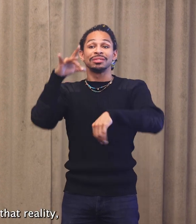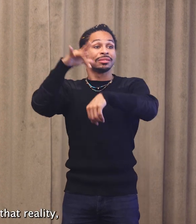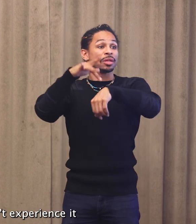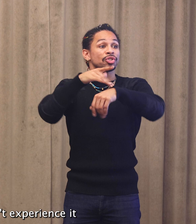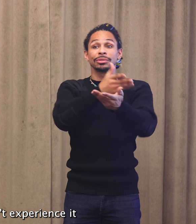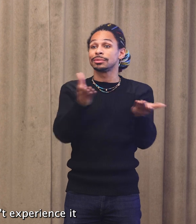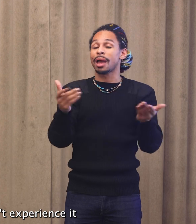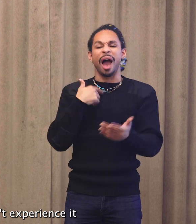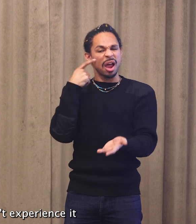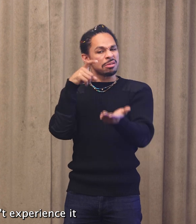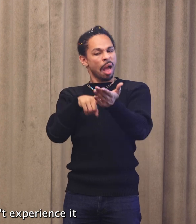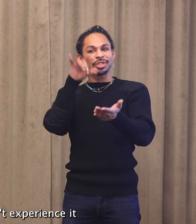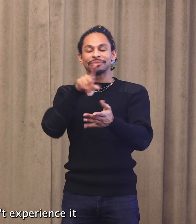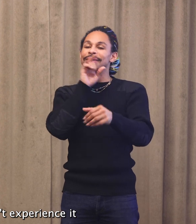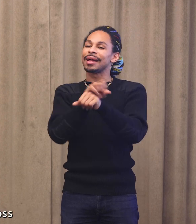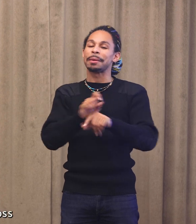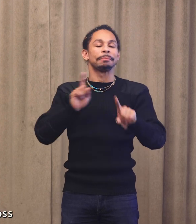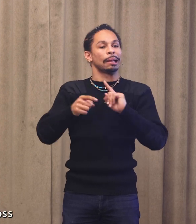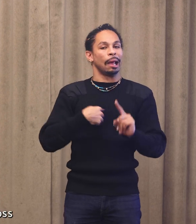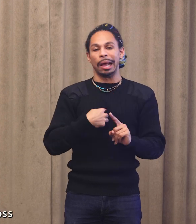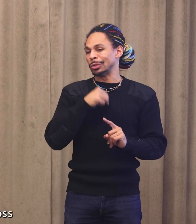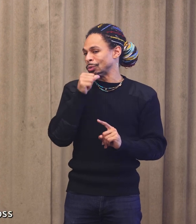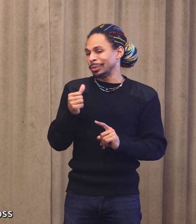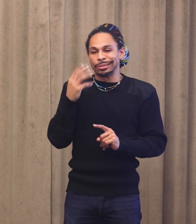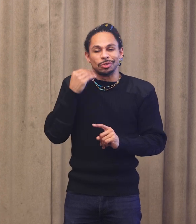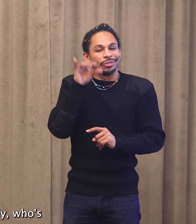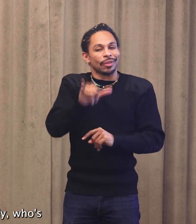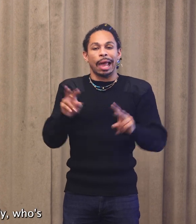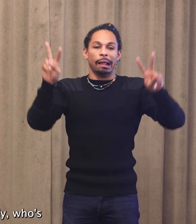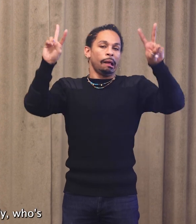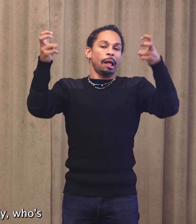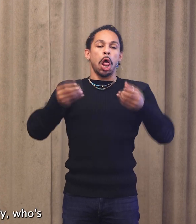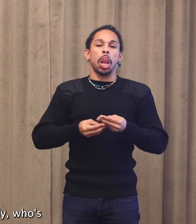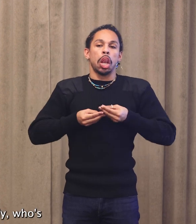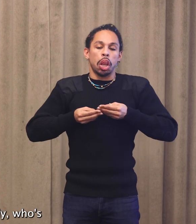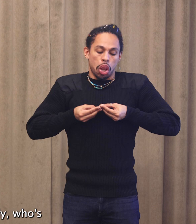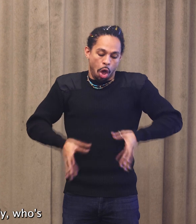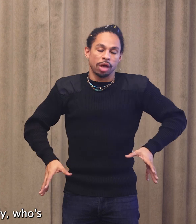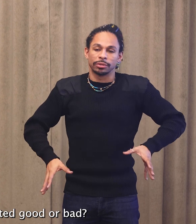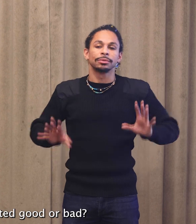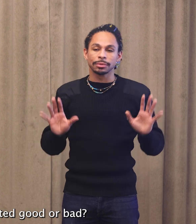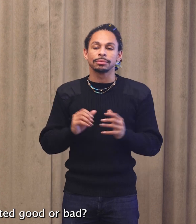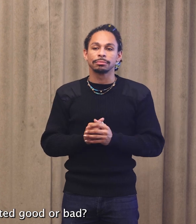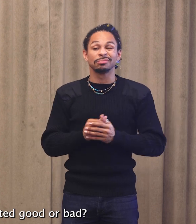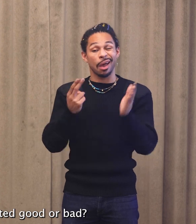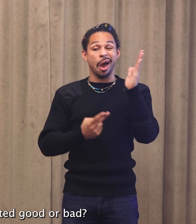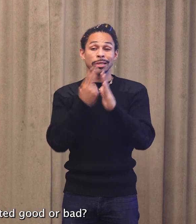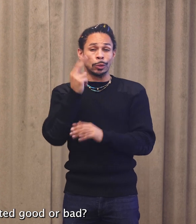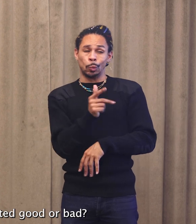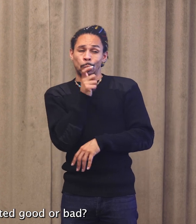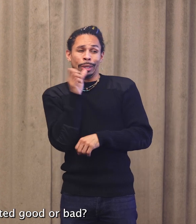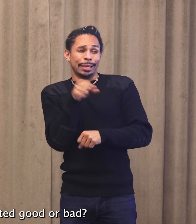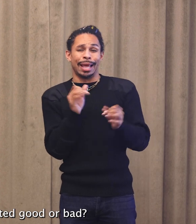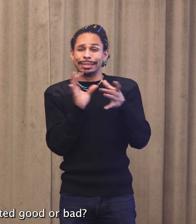reality, but I certainly don't experience it as a loss. And honestly, who's to say what